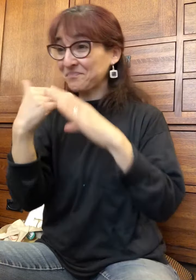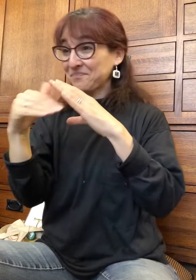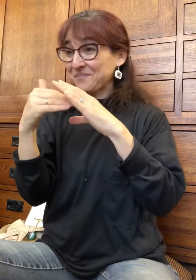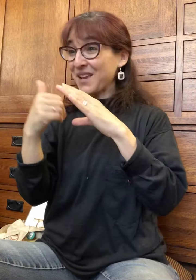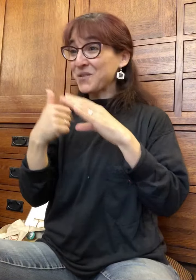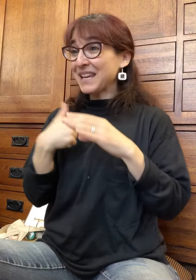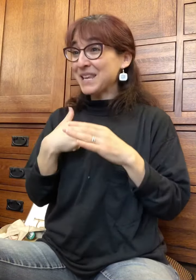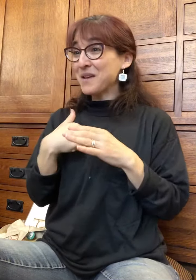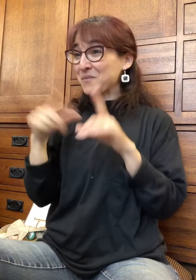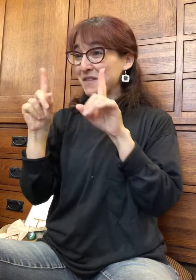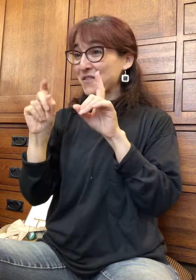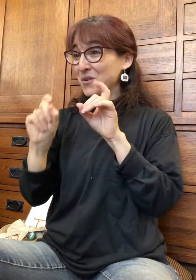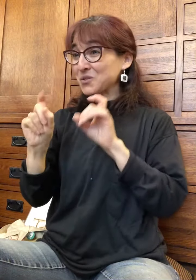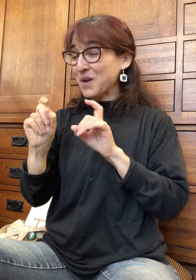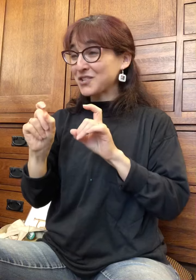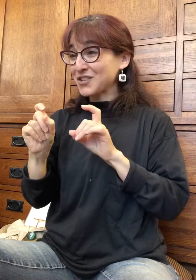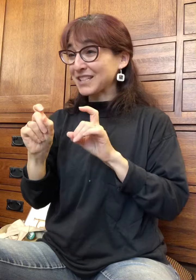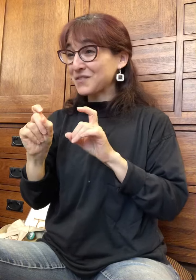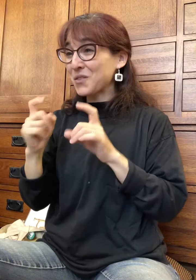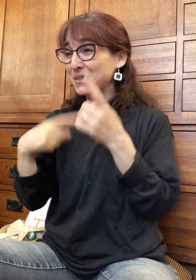And you can email me for those questions, for those signs.